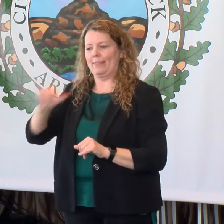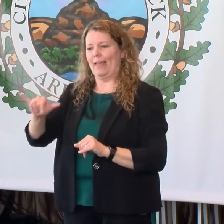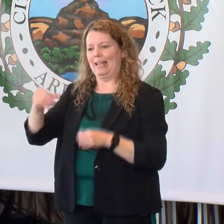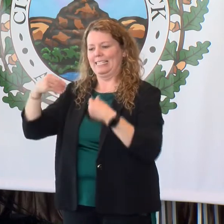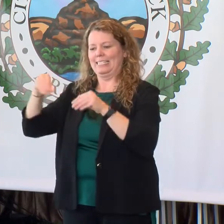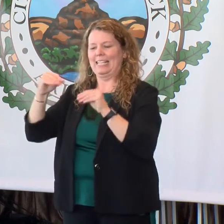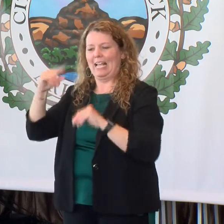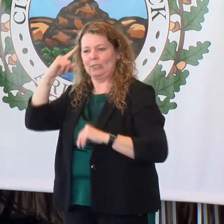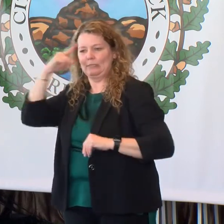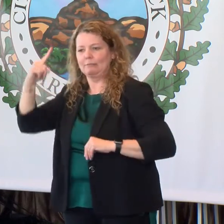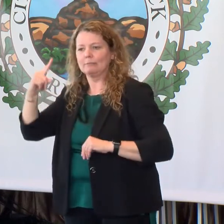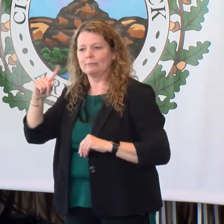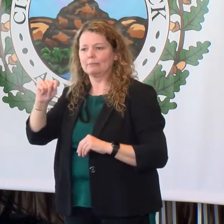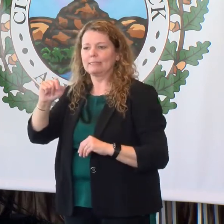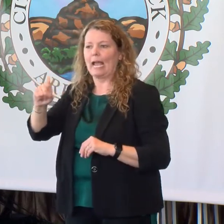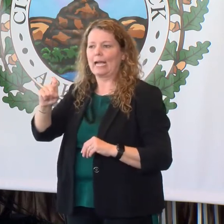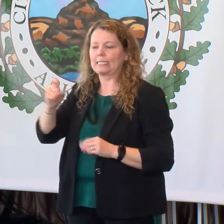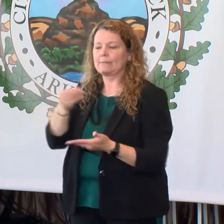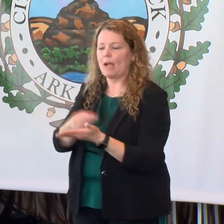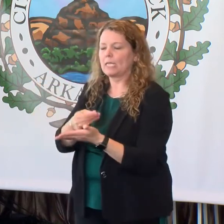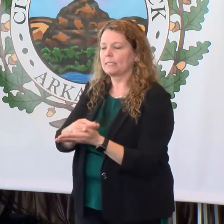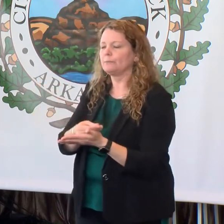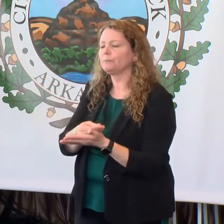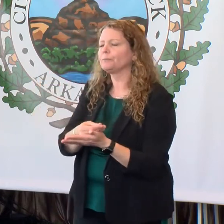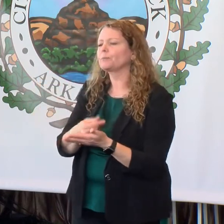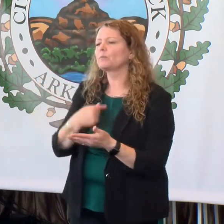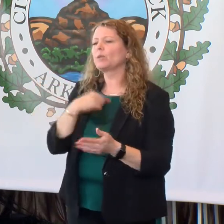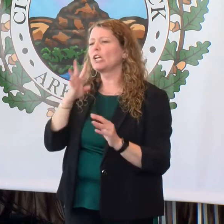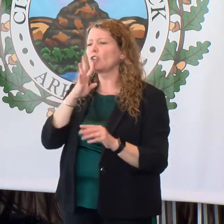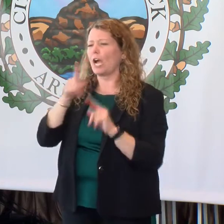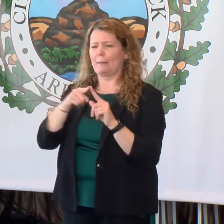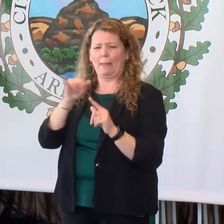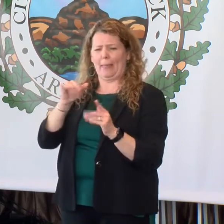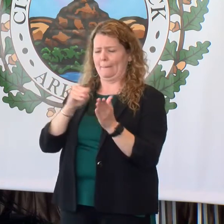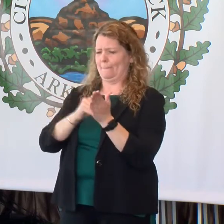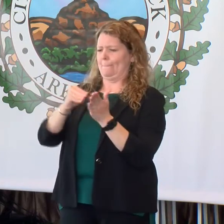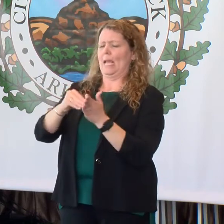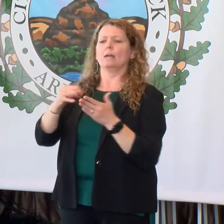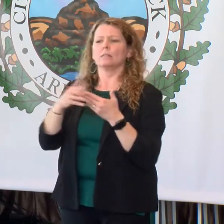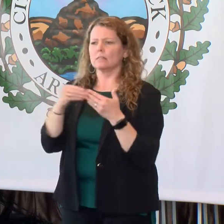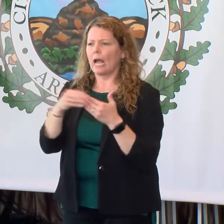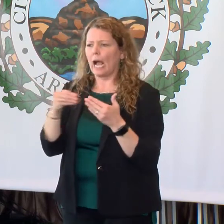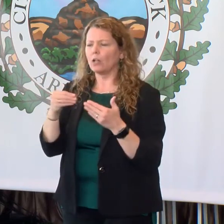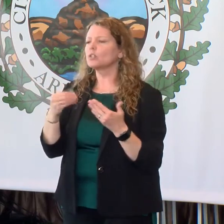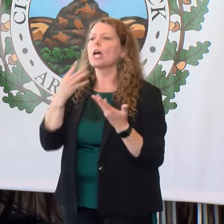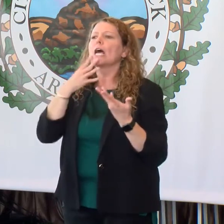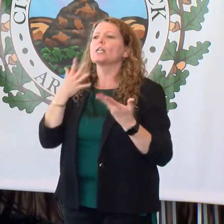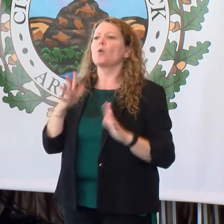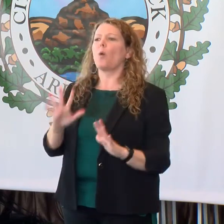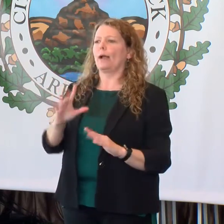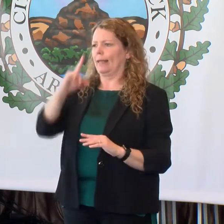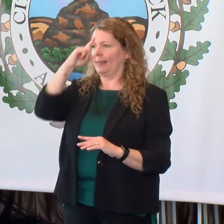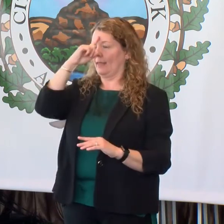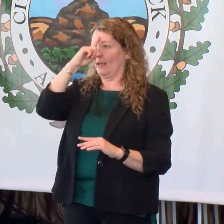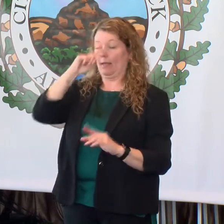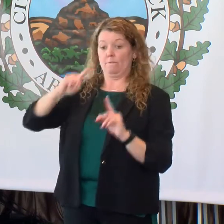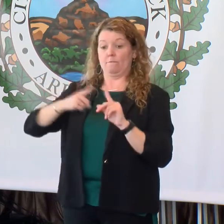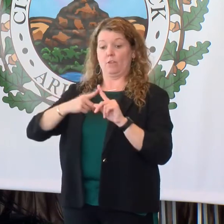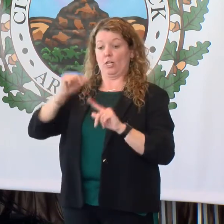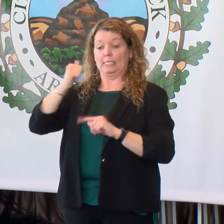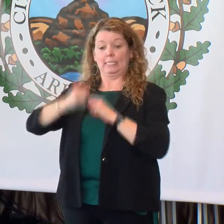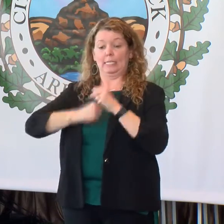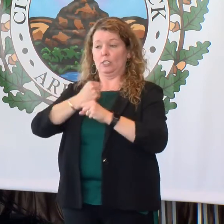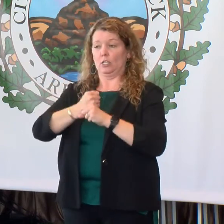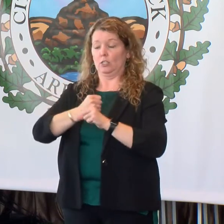sales tax. And so when we look, when I talk through these millions of dollars, I think because it is not being sunset, it's the first 10 years.